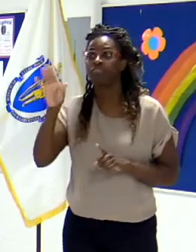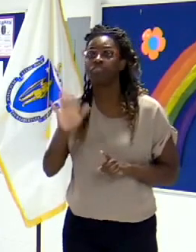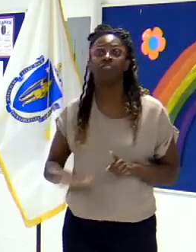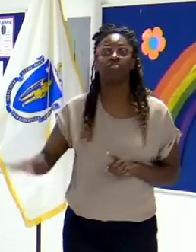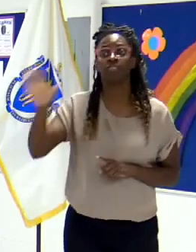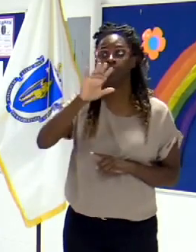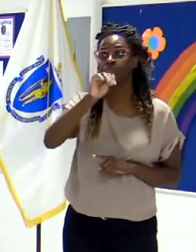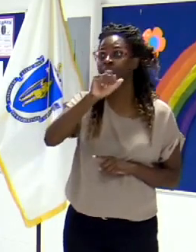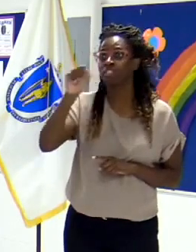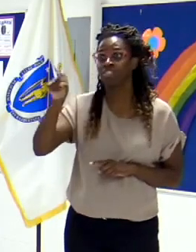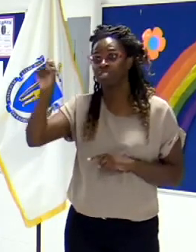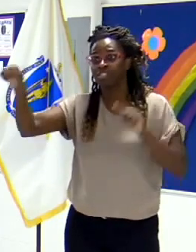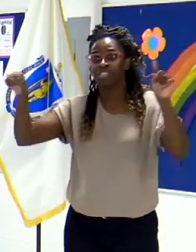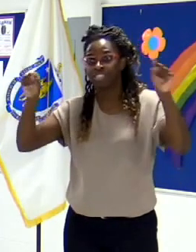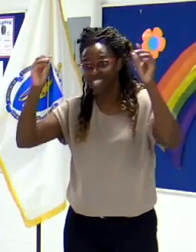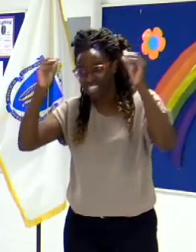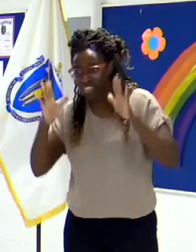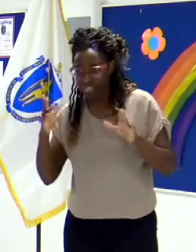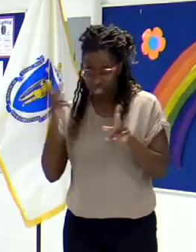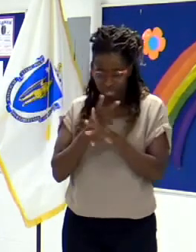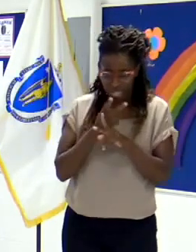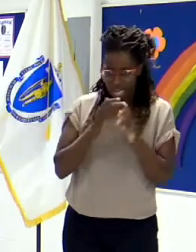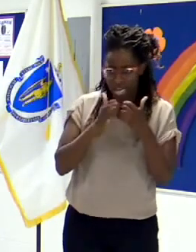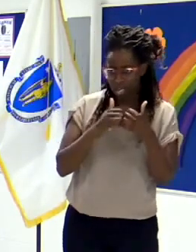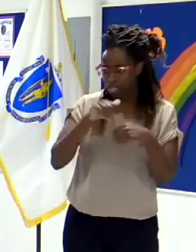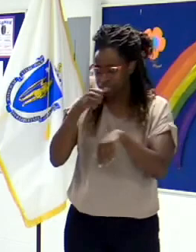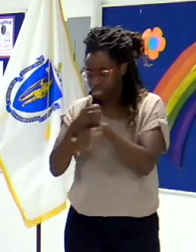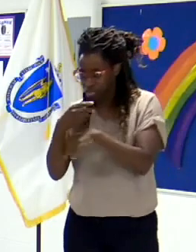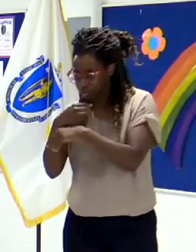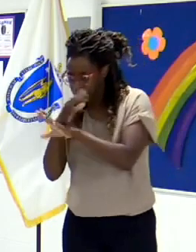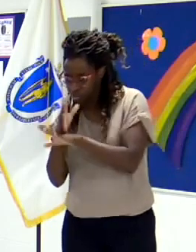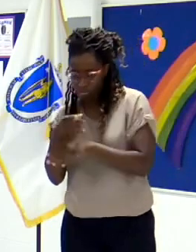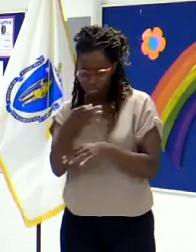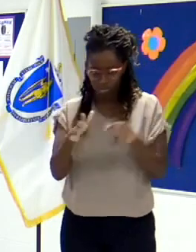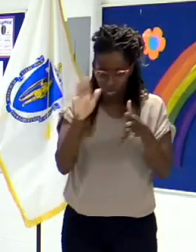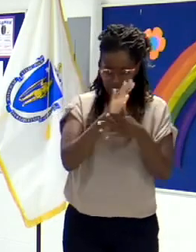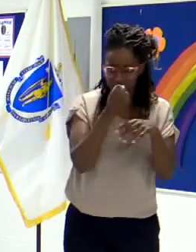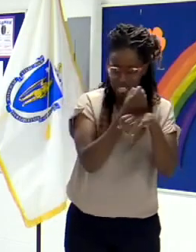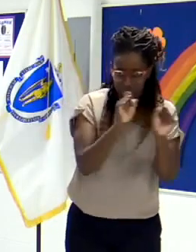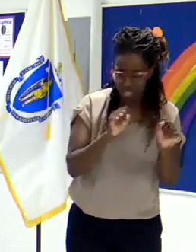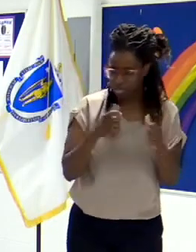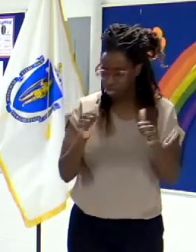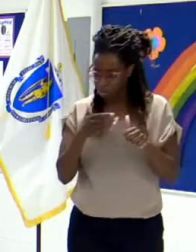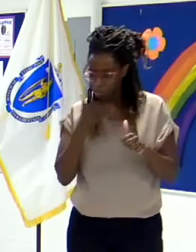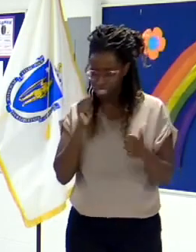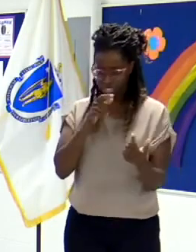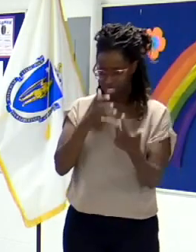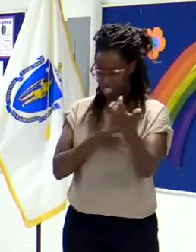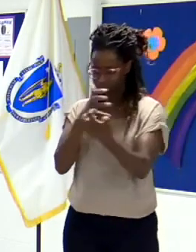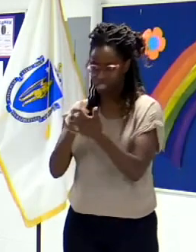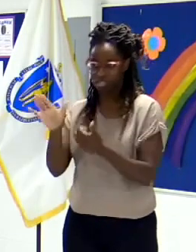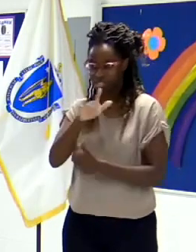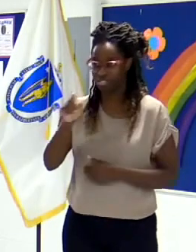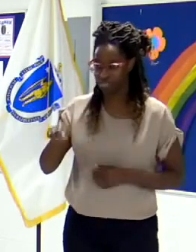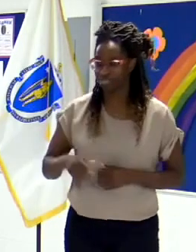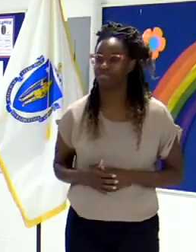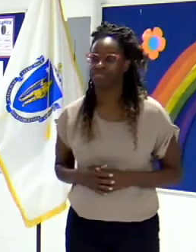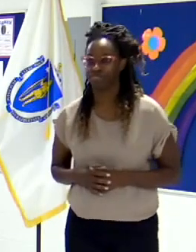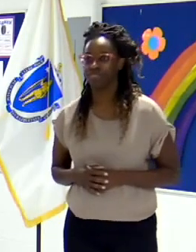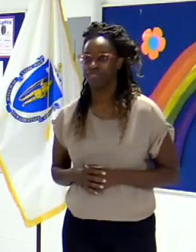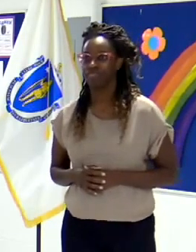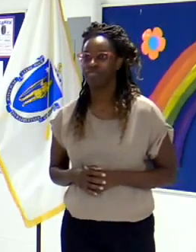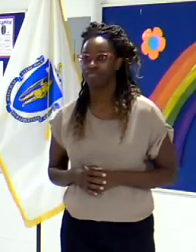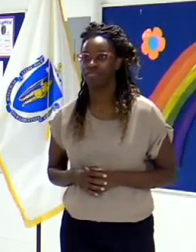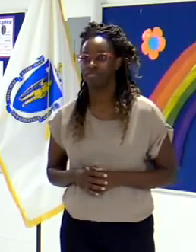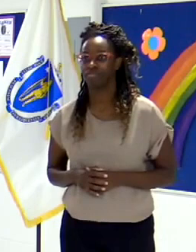are doing the same, working to keep their students in person, keep everyone safe and healthy and educated and moving forward. I also want to just